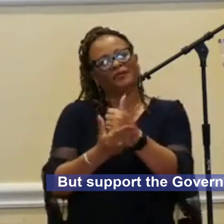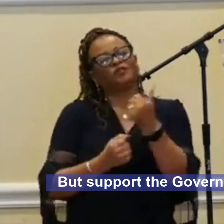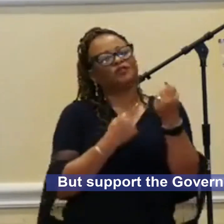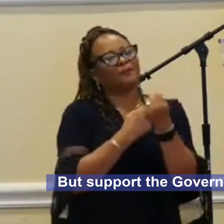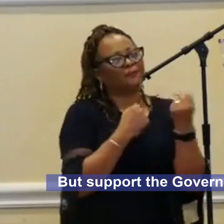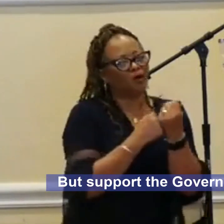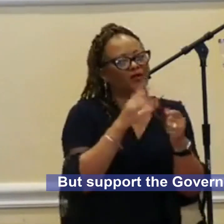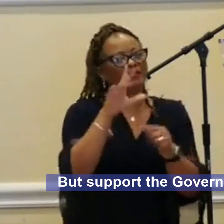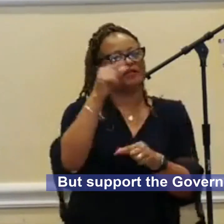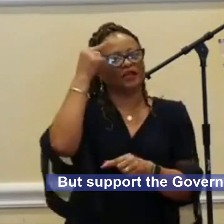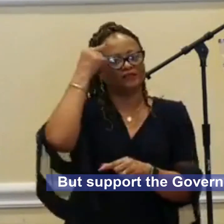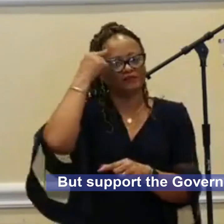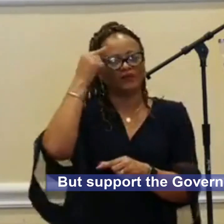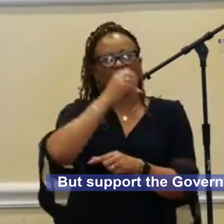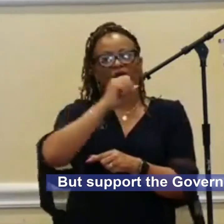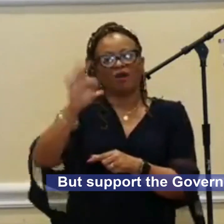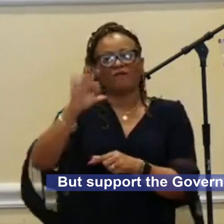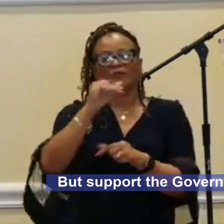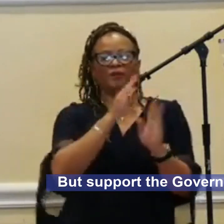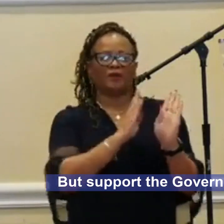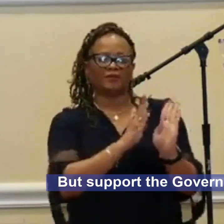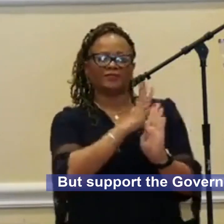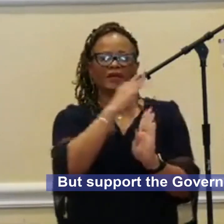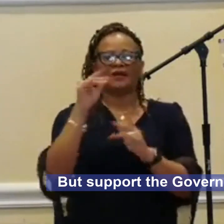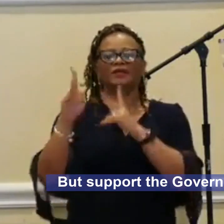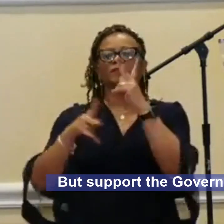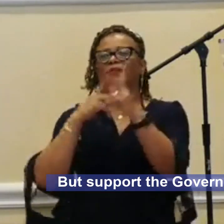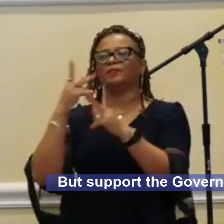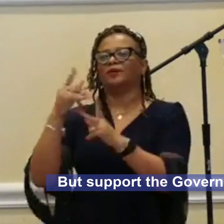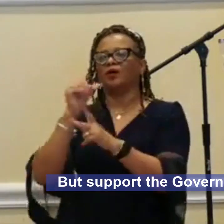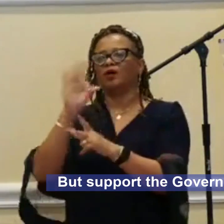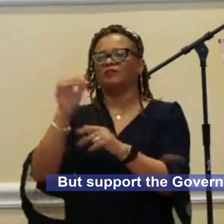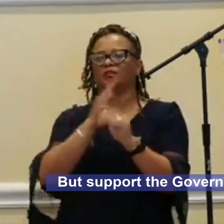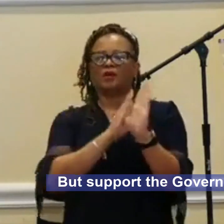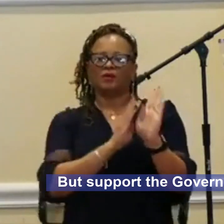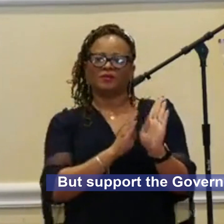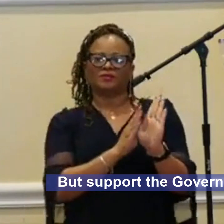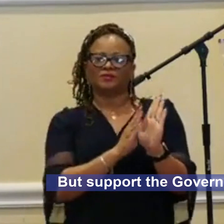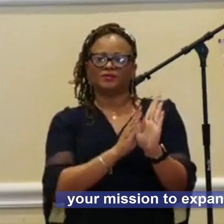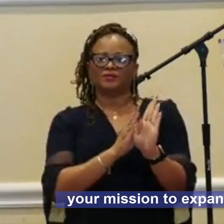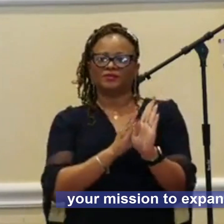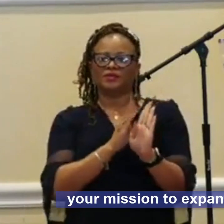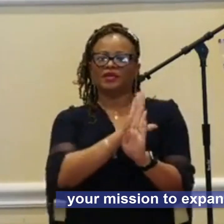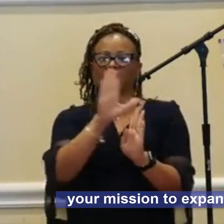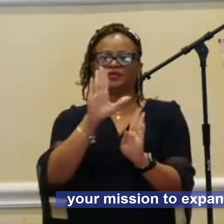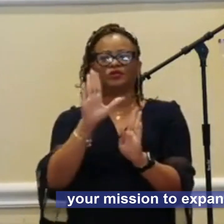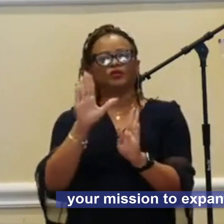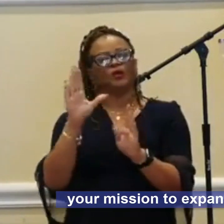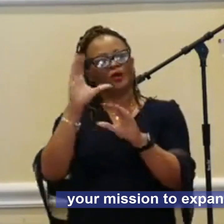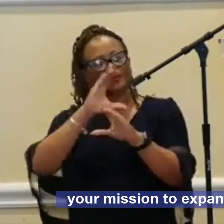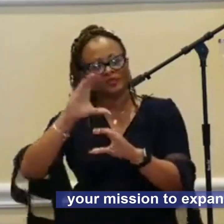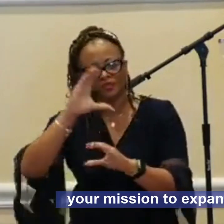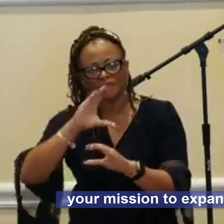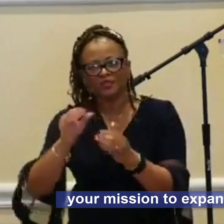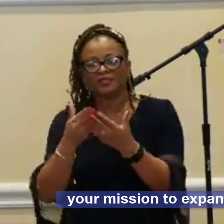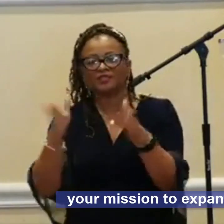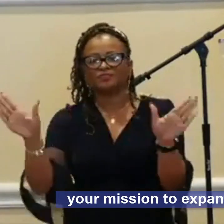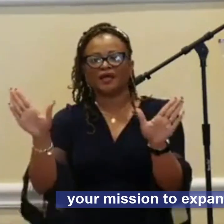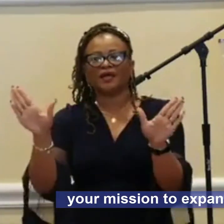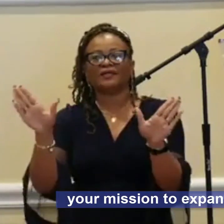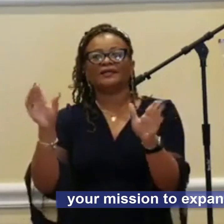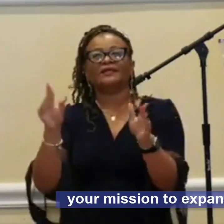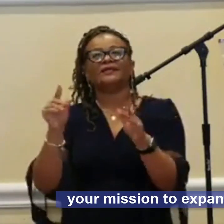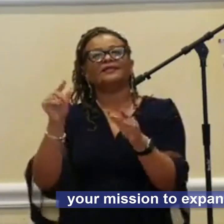support the government of the Bahamas and the people of the Bahamas in your mission to expand digital